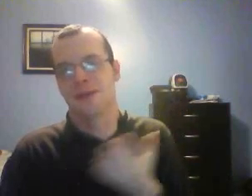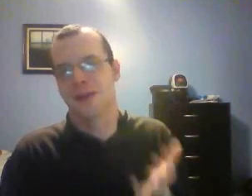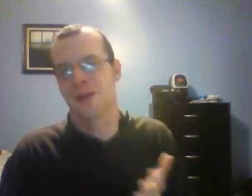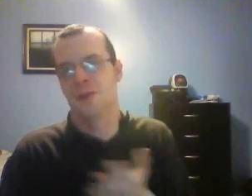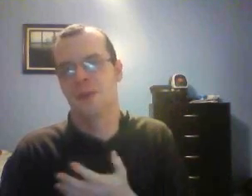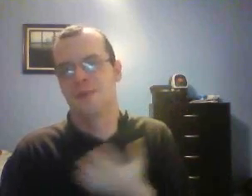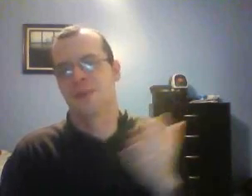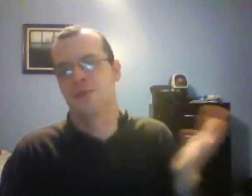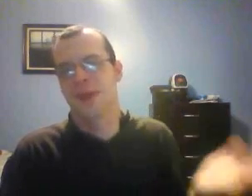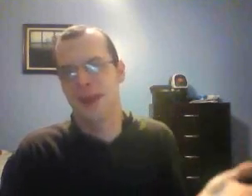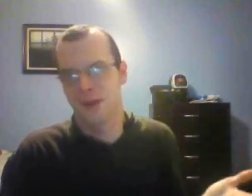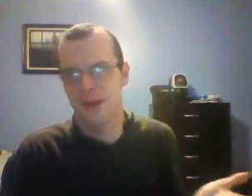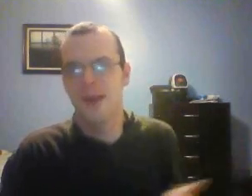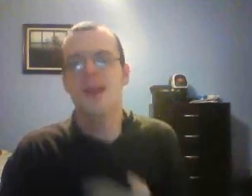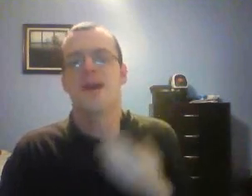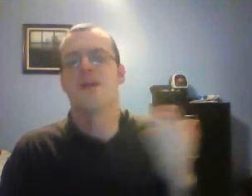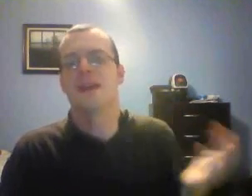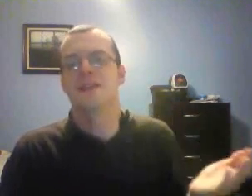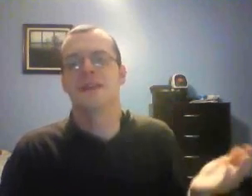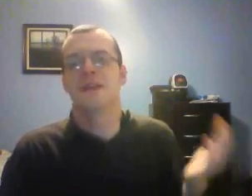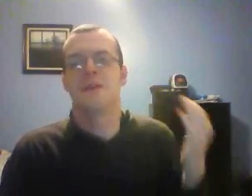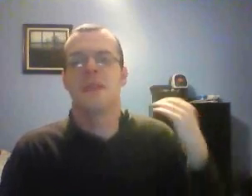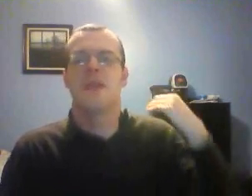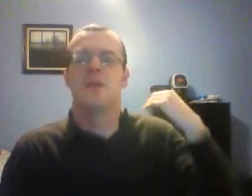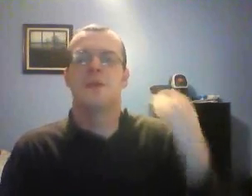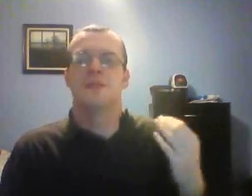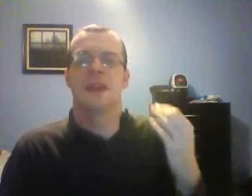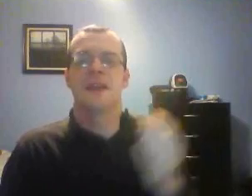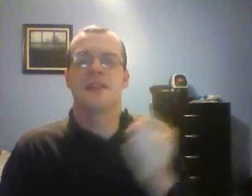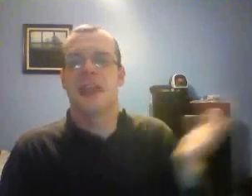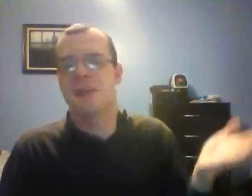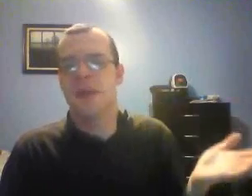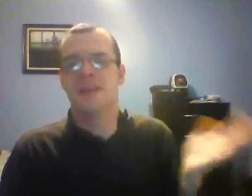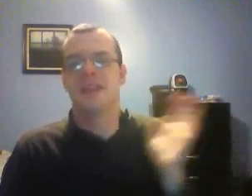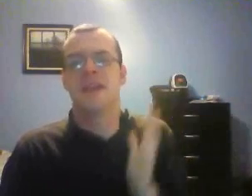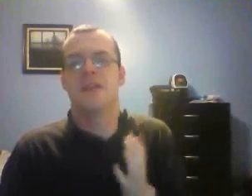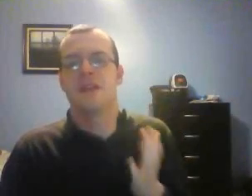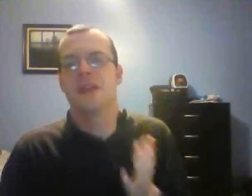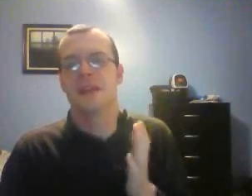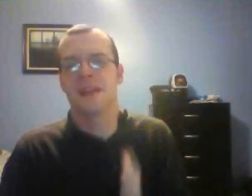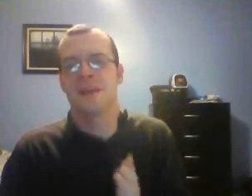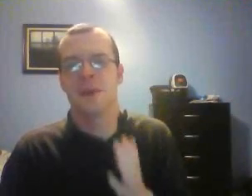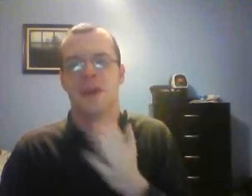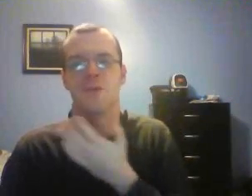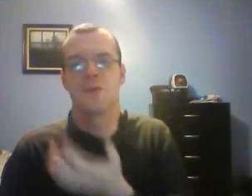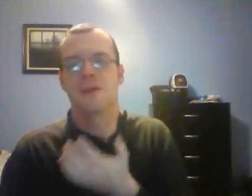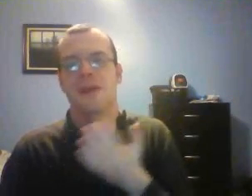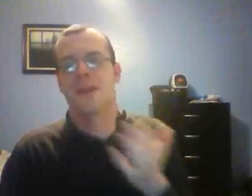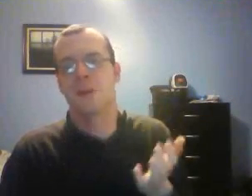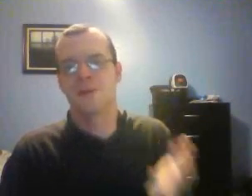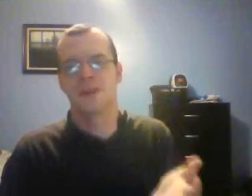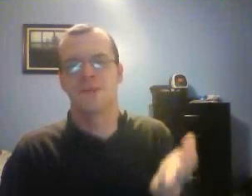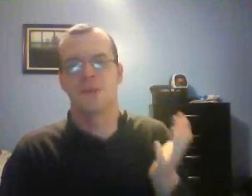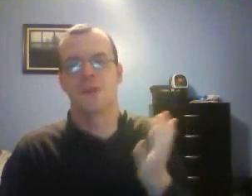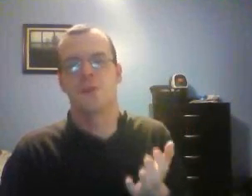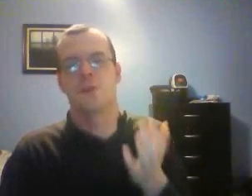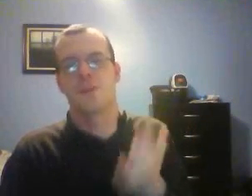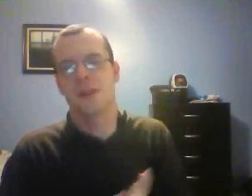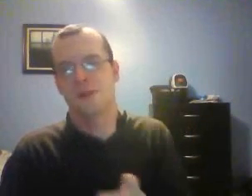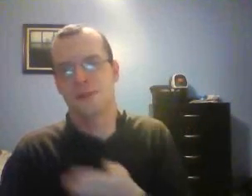.com, the website creator of that website, actually, Invades out of the United Kingdom. I have worked on that website for a number of years.